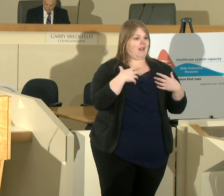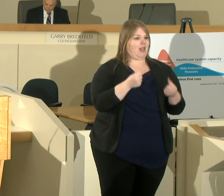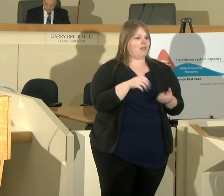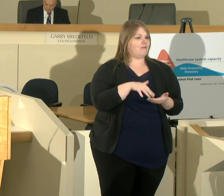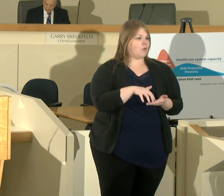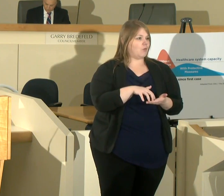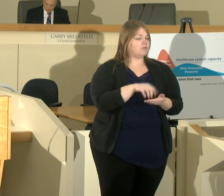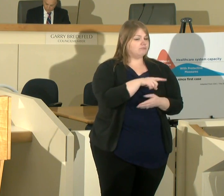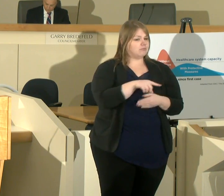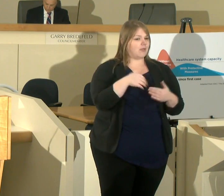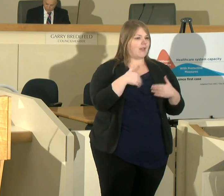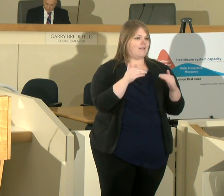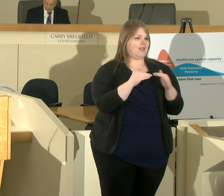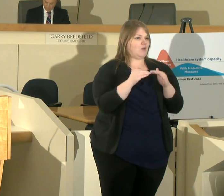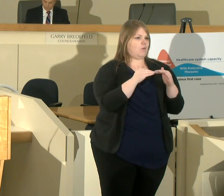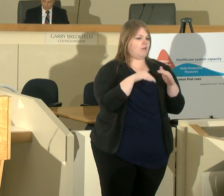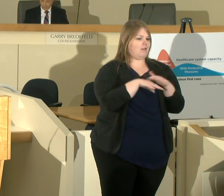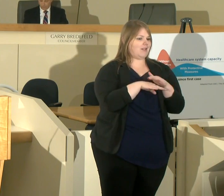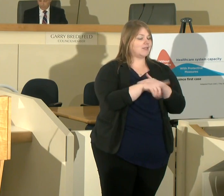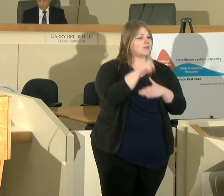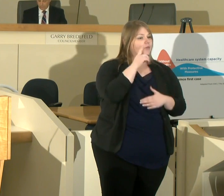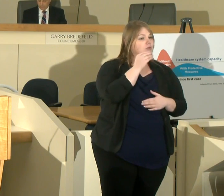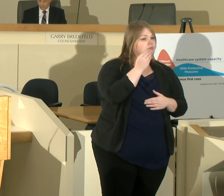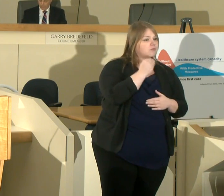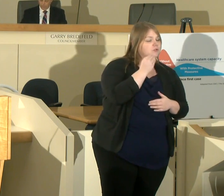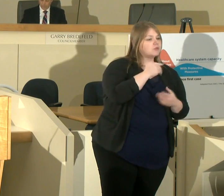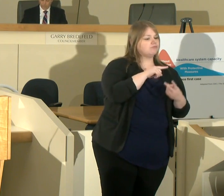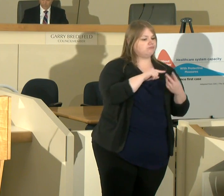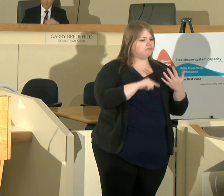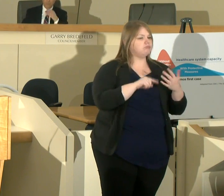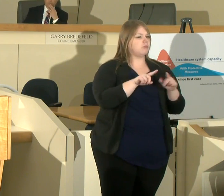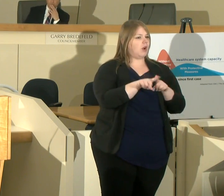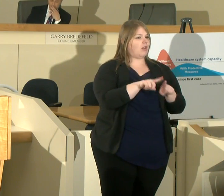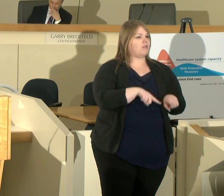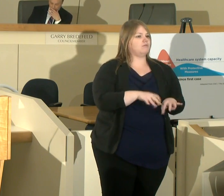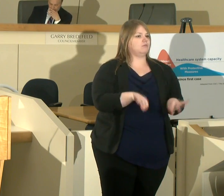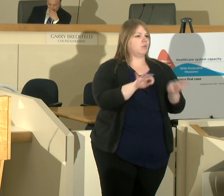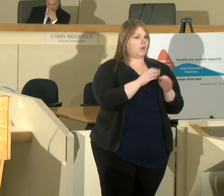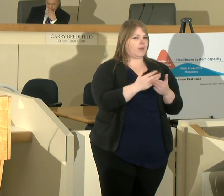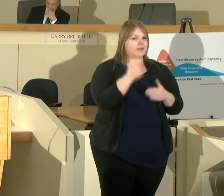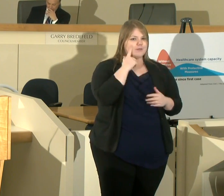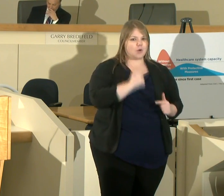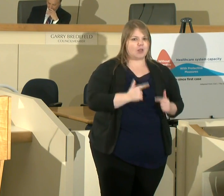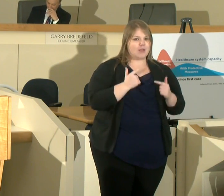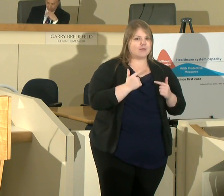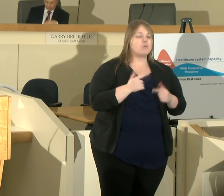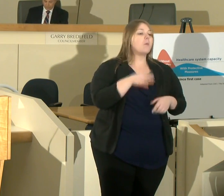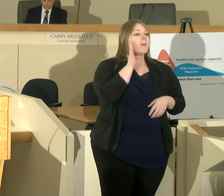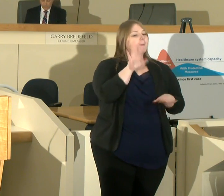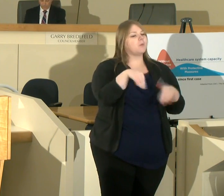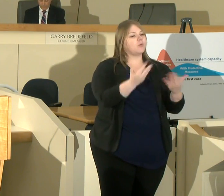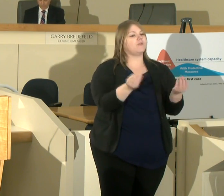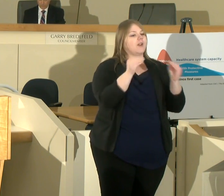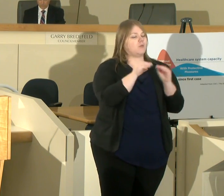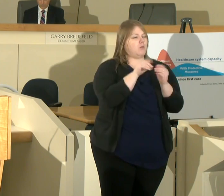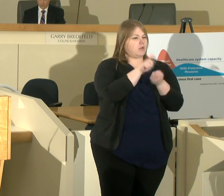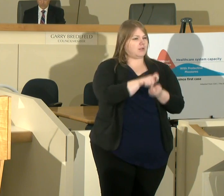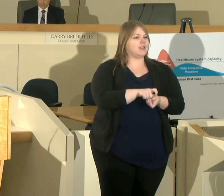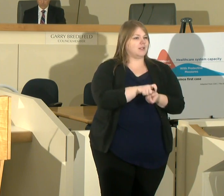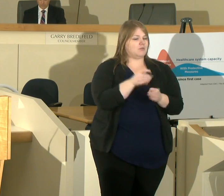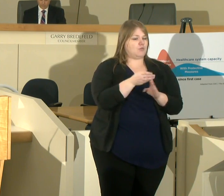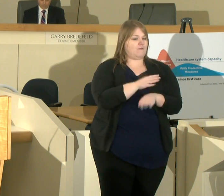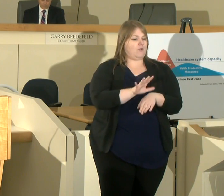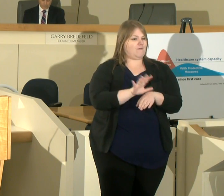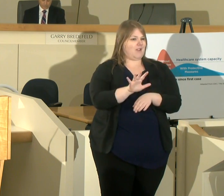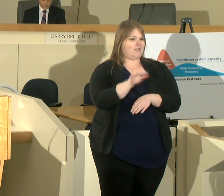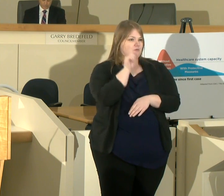to groceries and the staples of life we plan to provide complete details by 5 p.m tomorrow there are plenty of